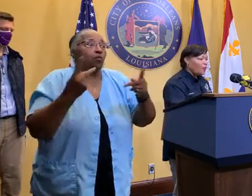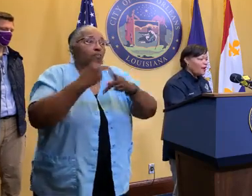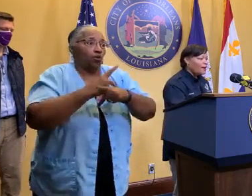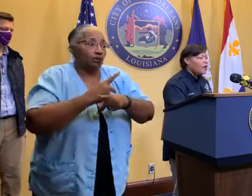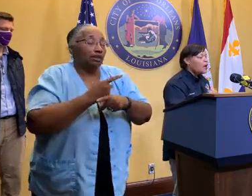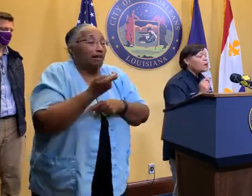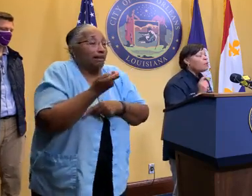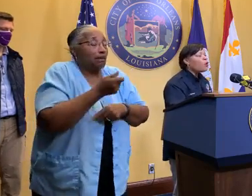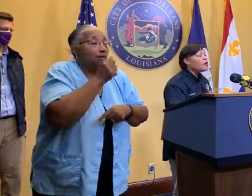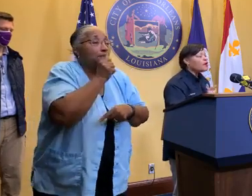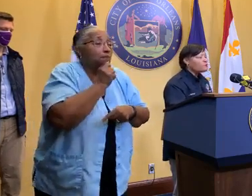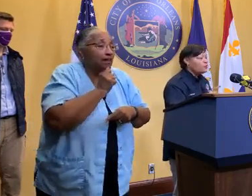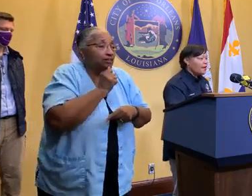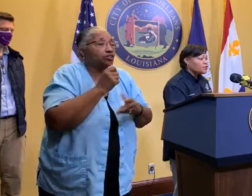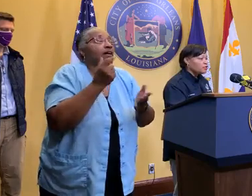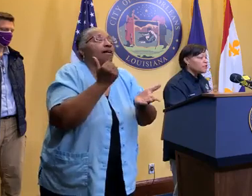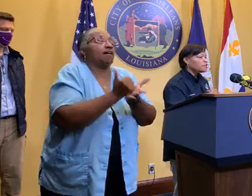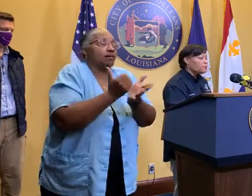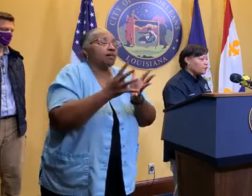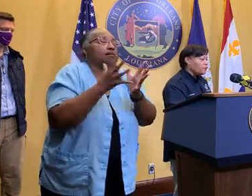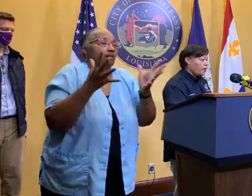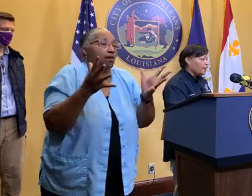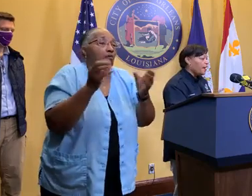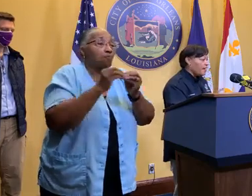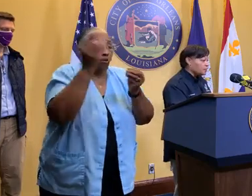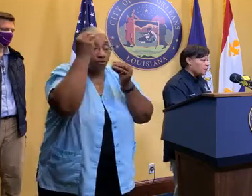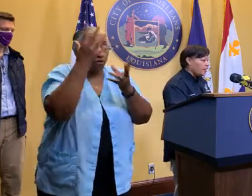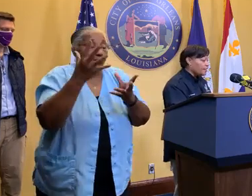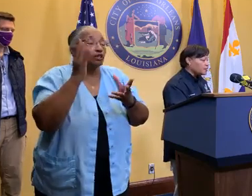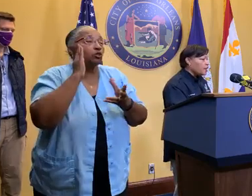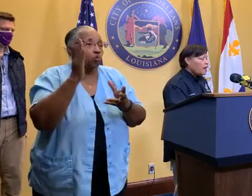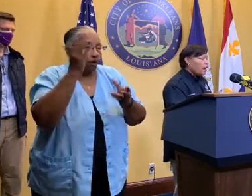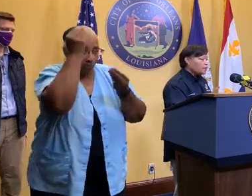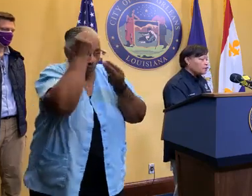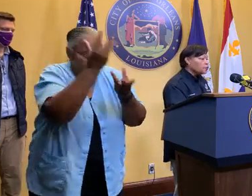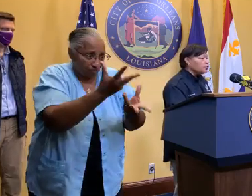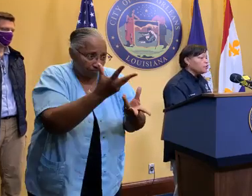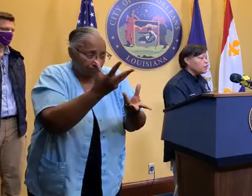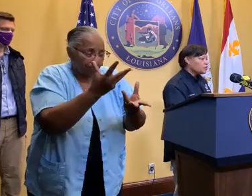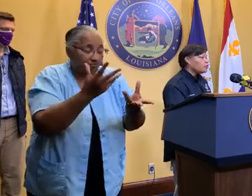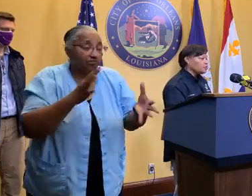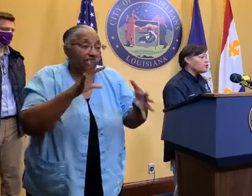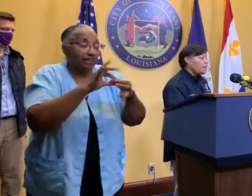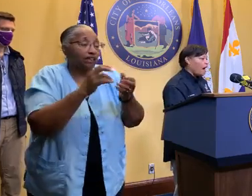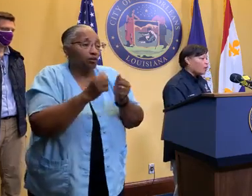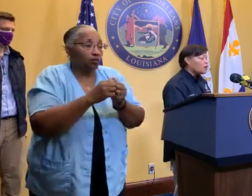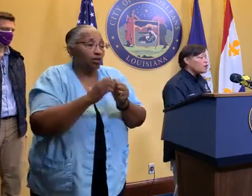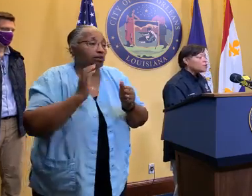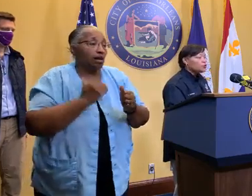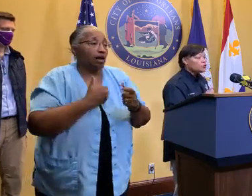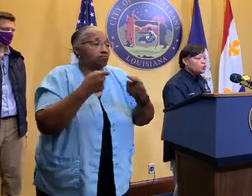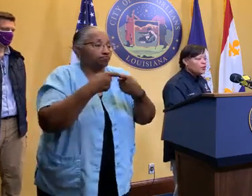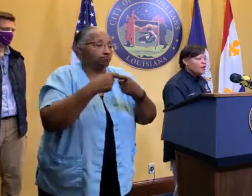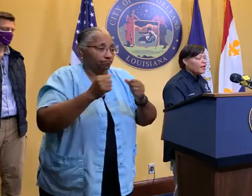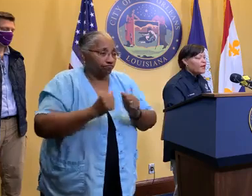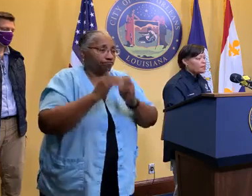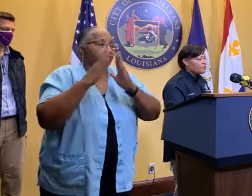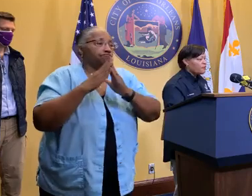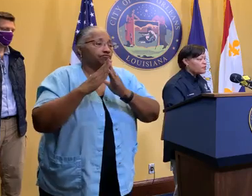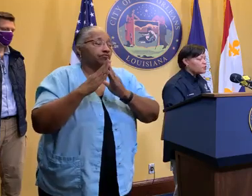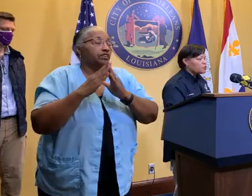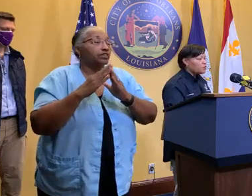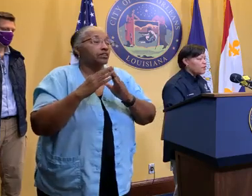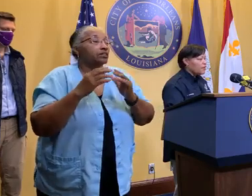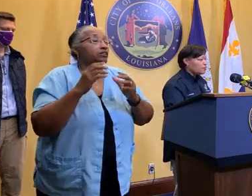goes a long way. But more information is forthcoming as it relates to the restoration of power. So, tune in